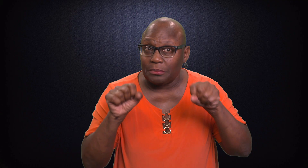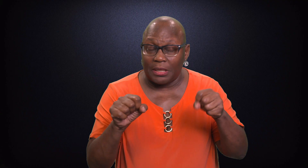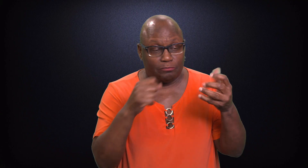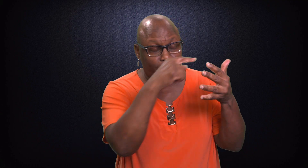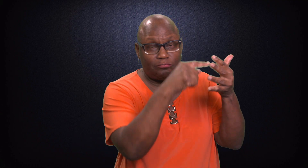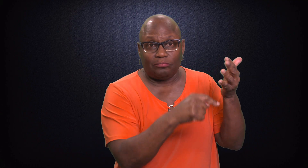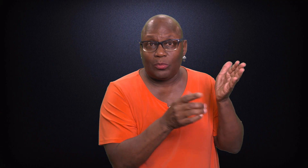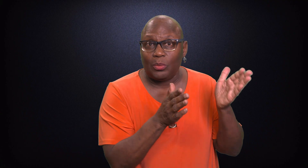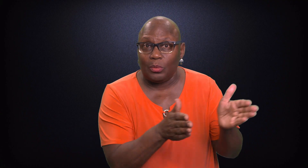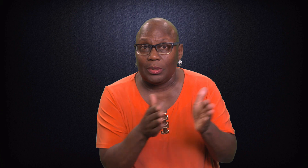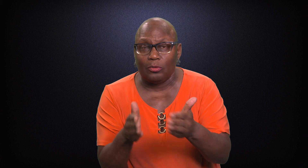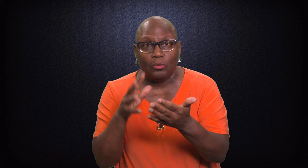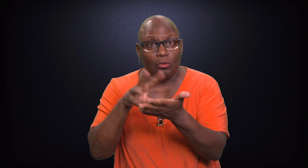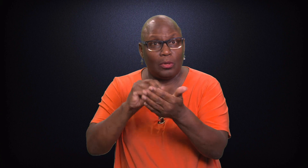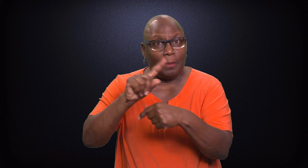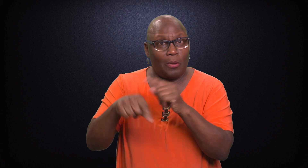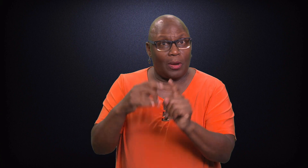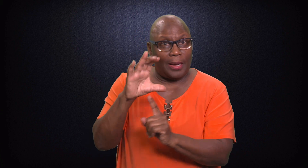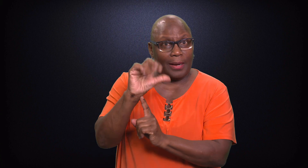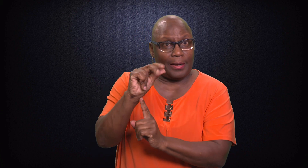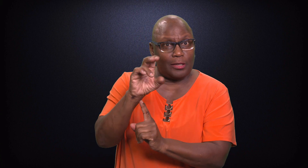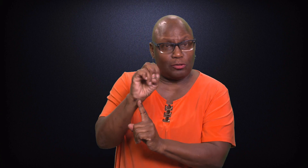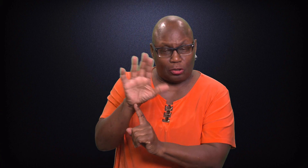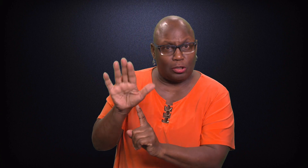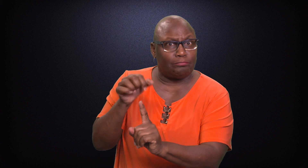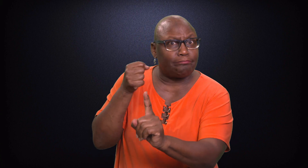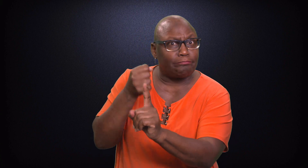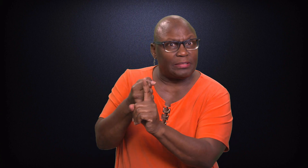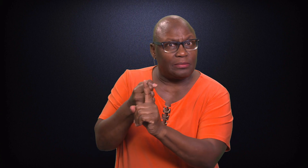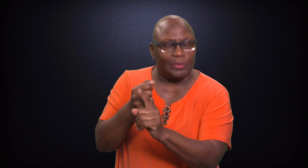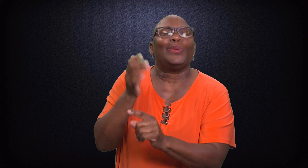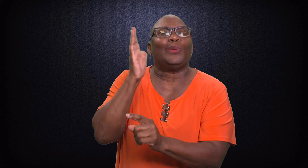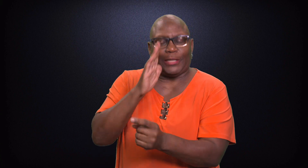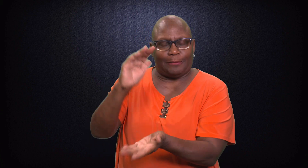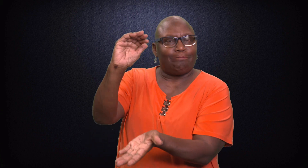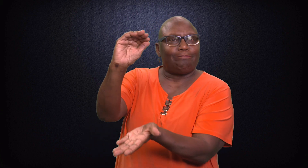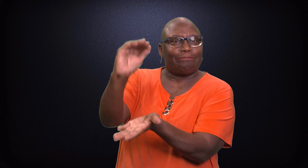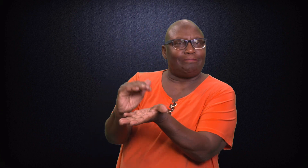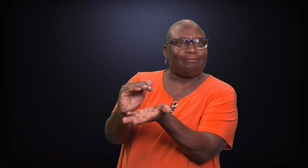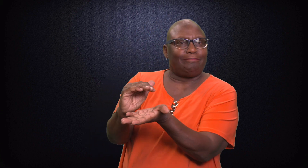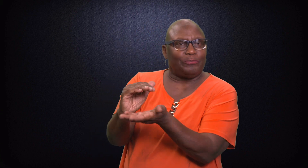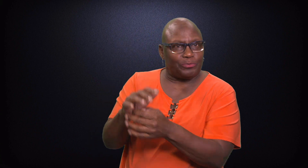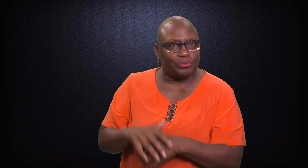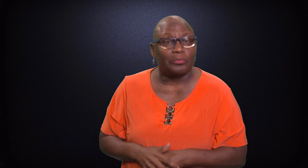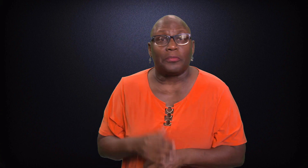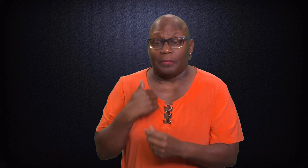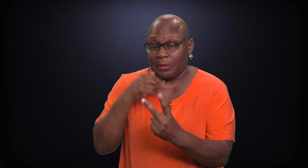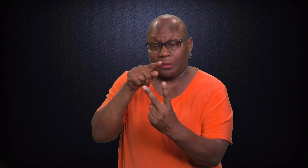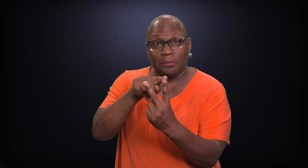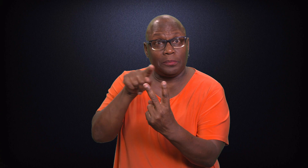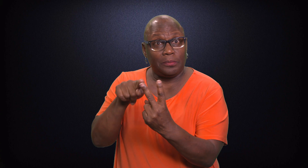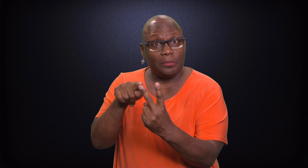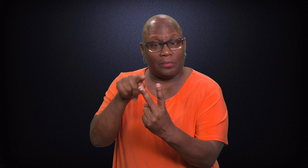There are a number of ways to learn more about breast cancer and reduce the impact.